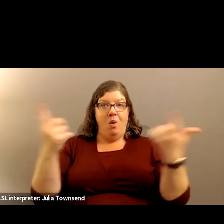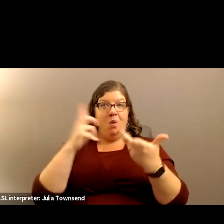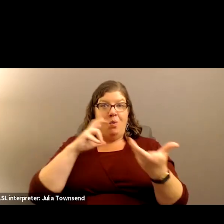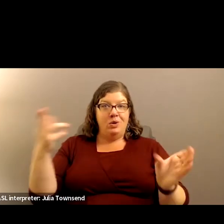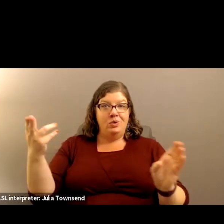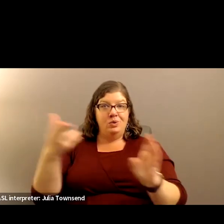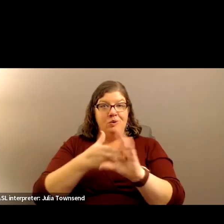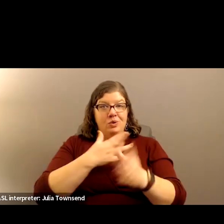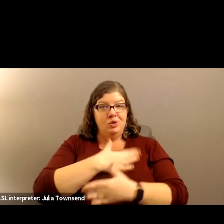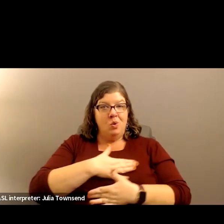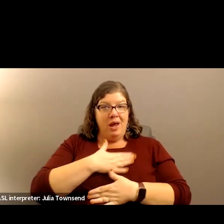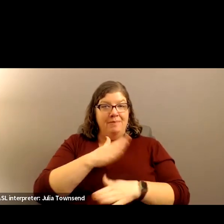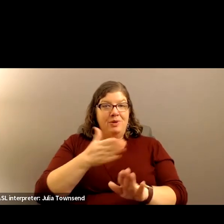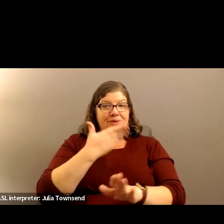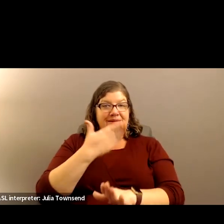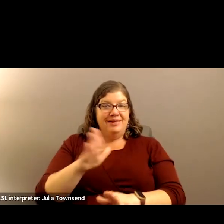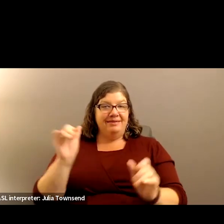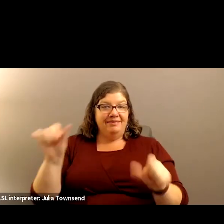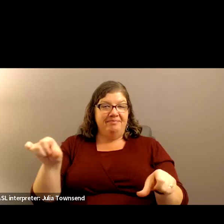enjoy music to join them.